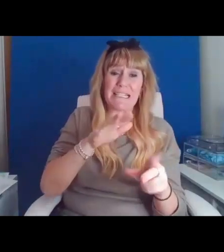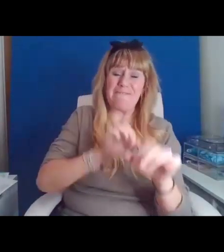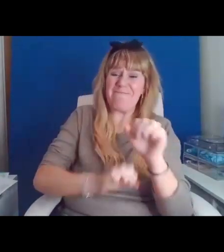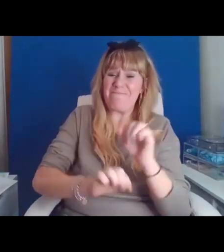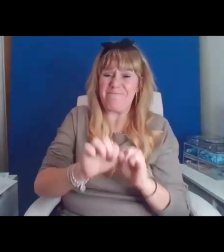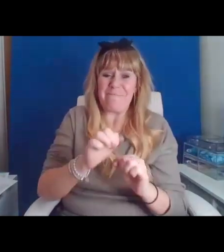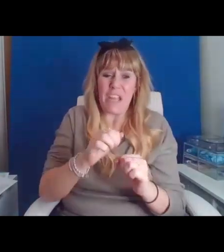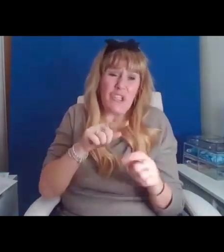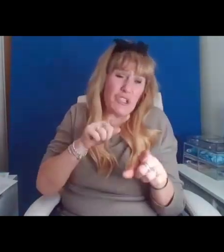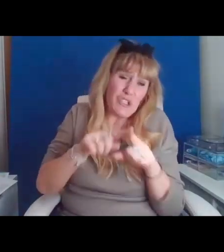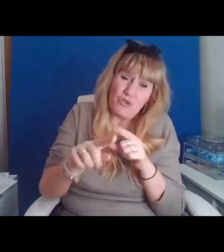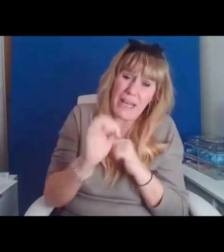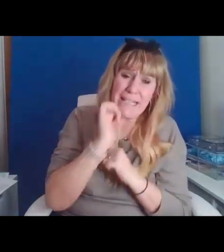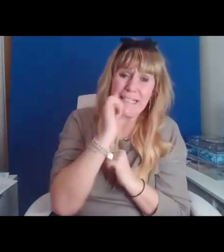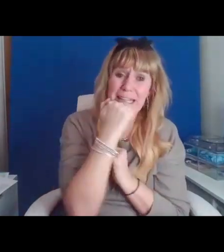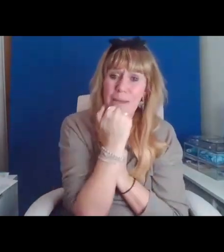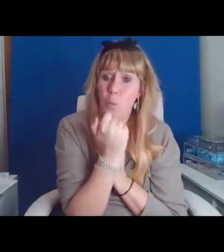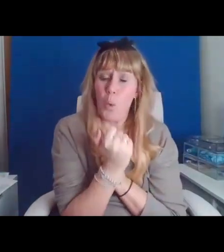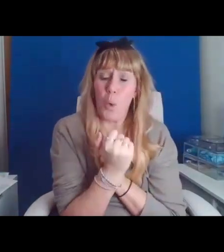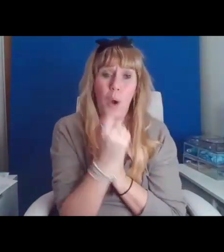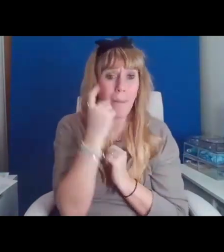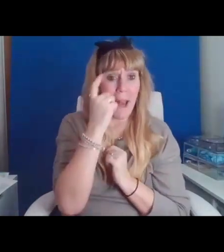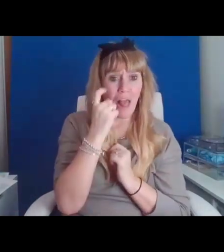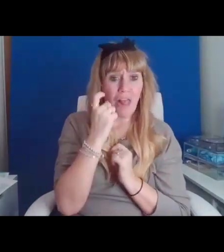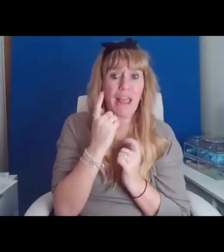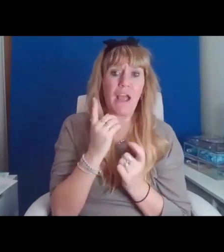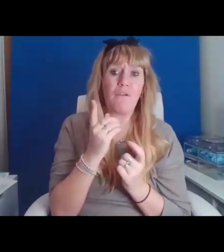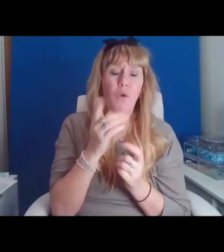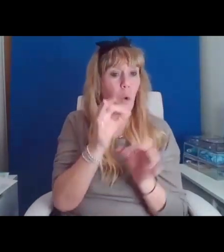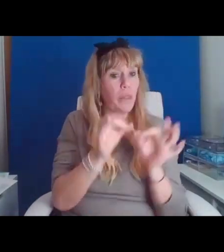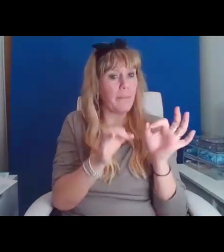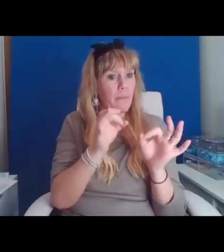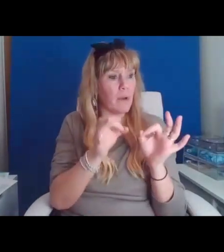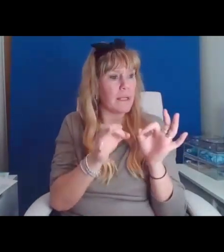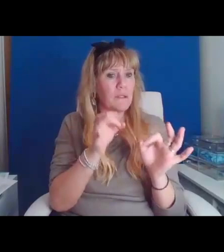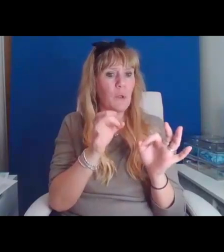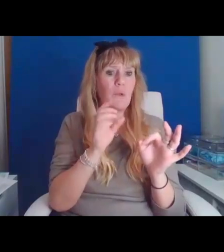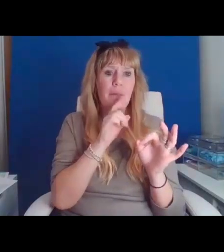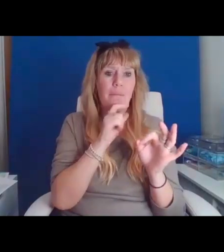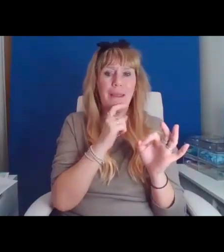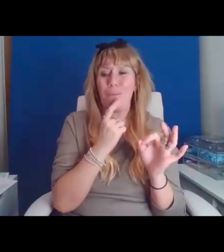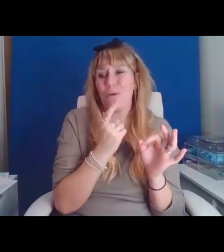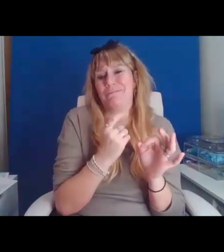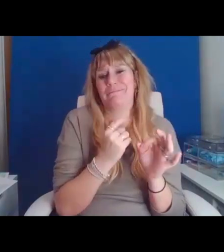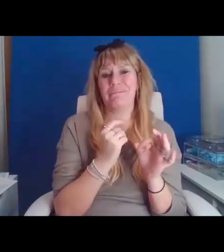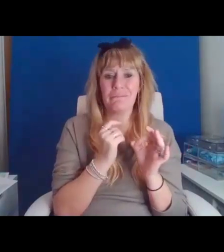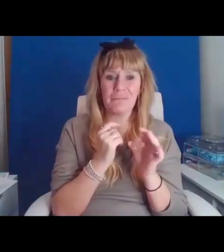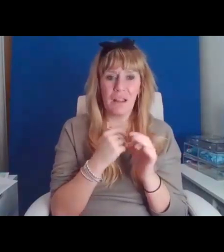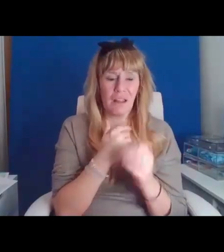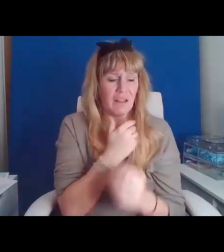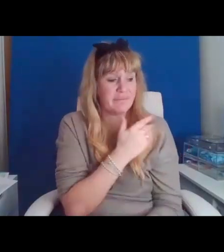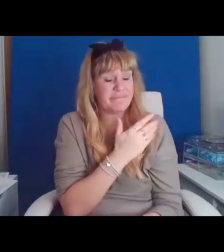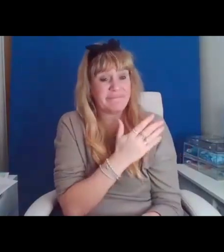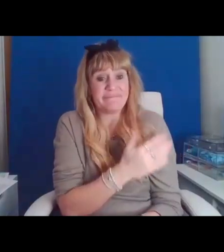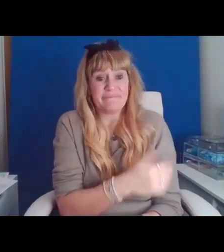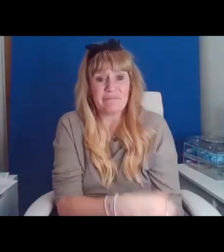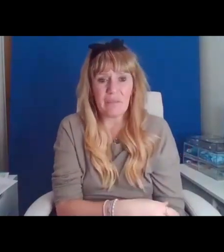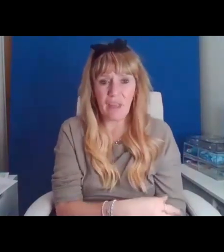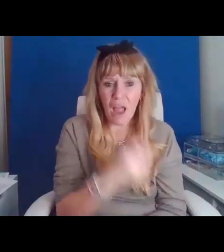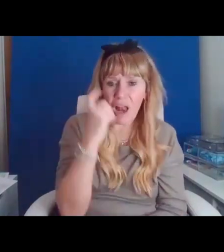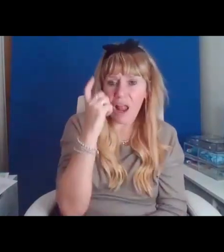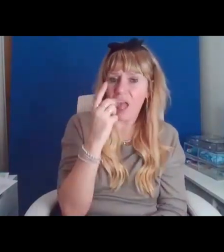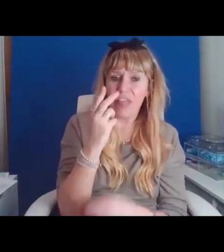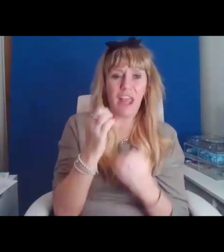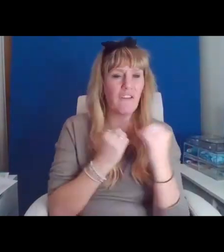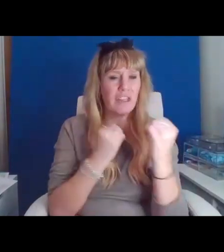buildings that cast the shadows that they shiver underneath. And I think of the injustices that stretch so